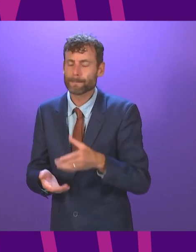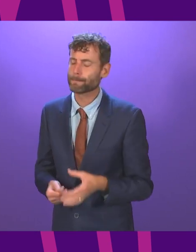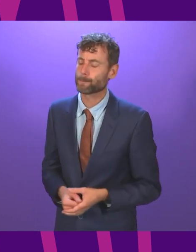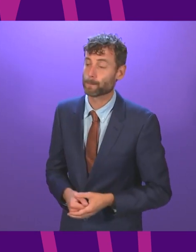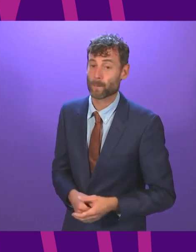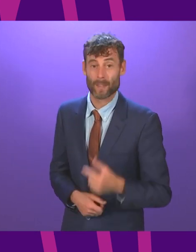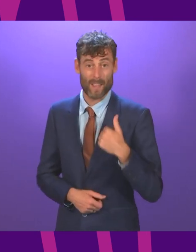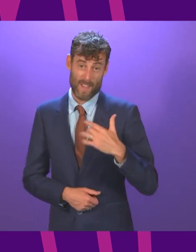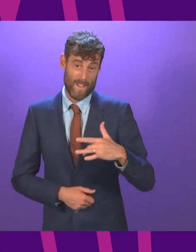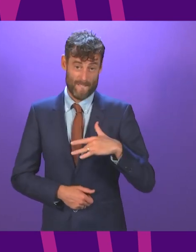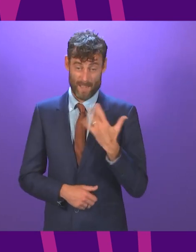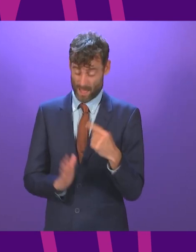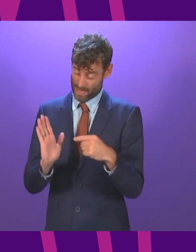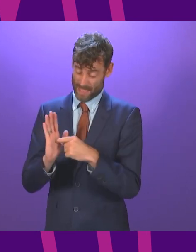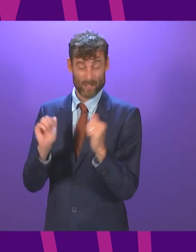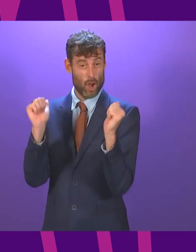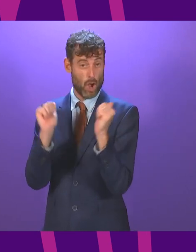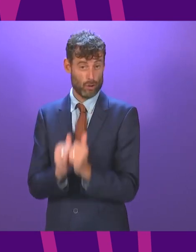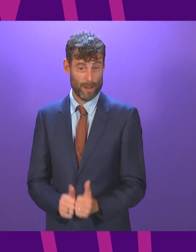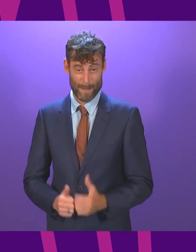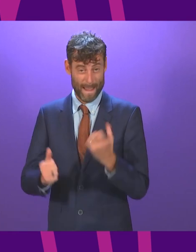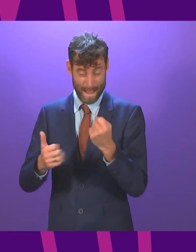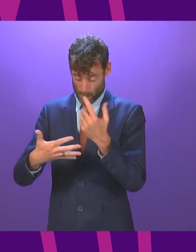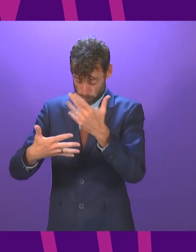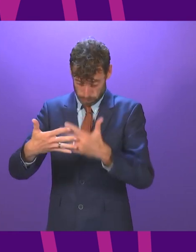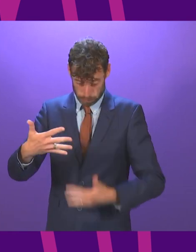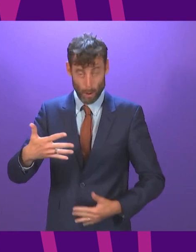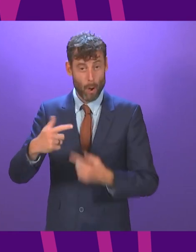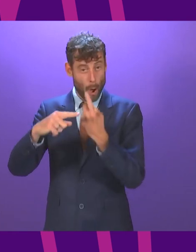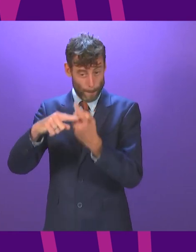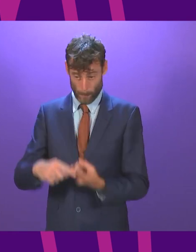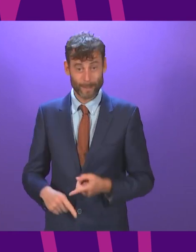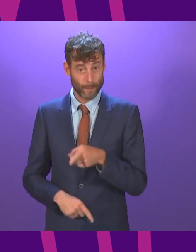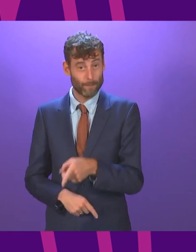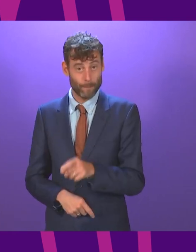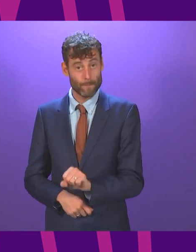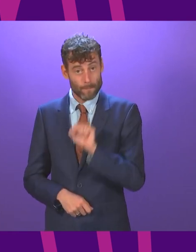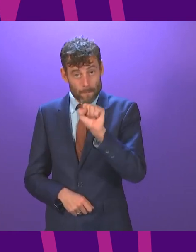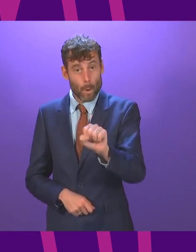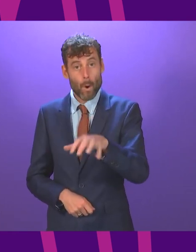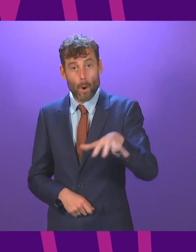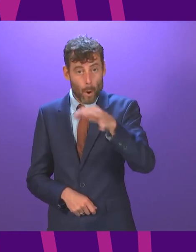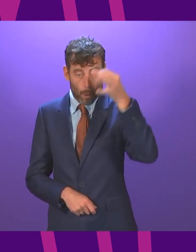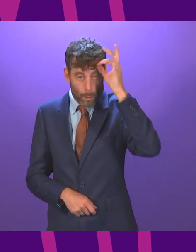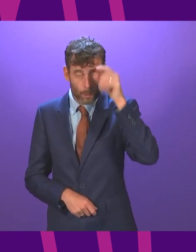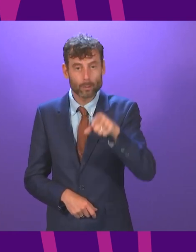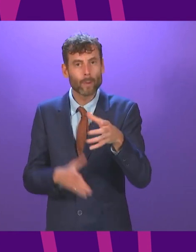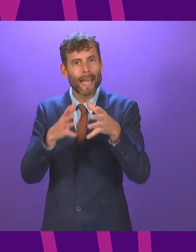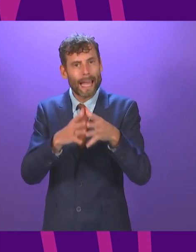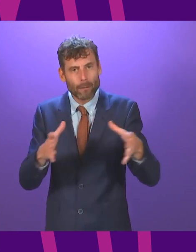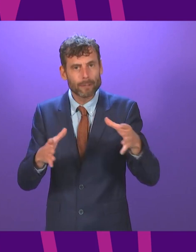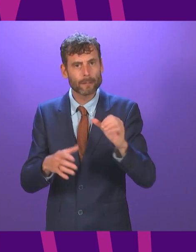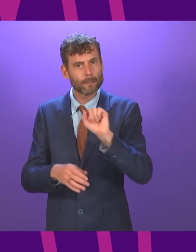many elements that are positive for local government and democracy so for example work to increase voter registration and participation